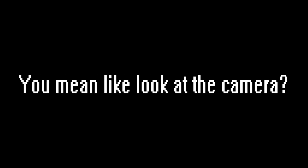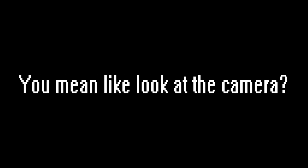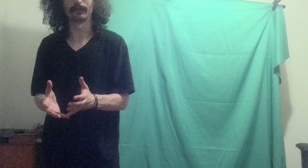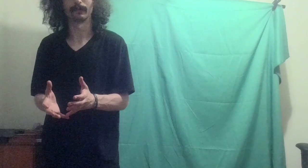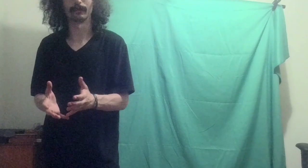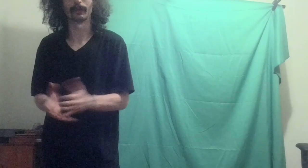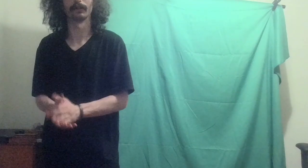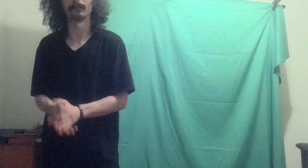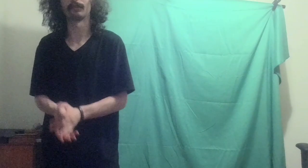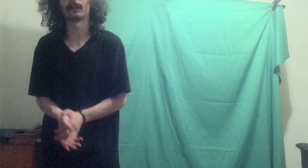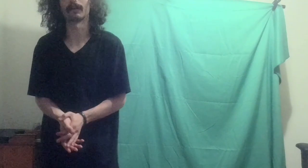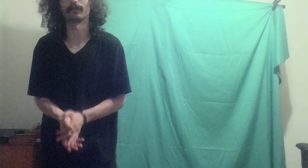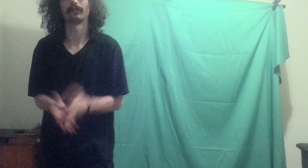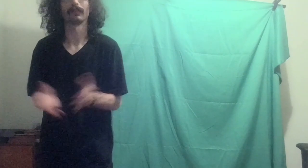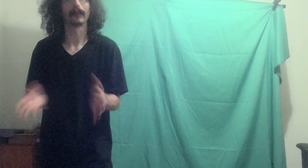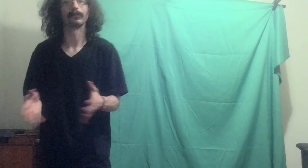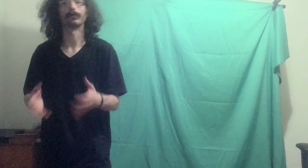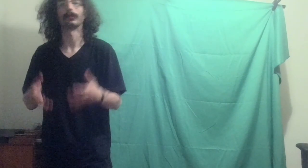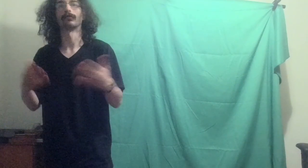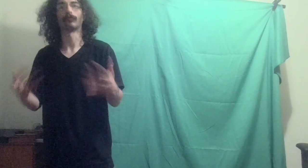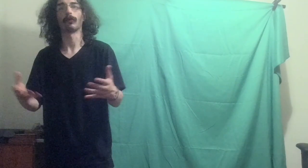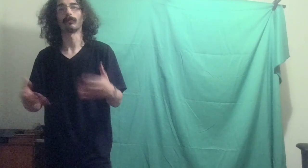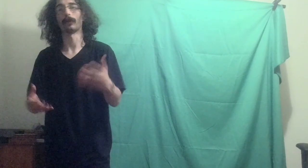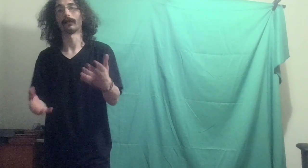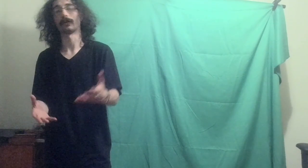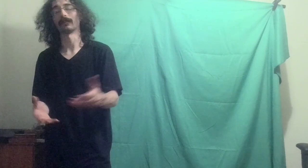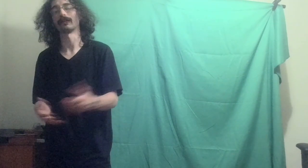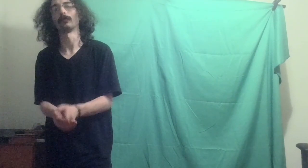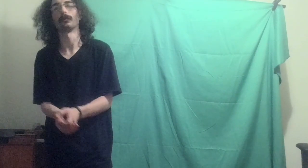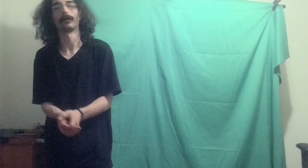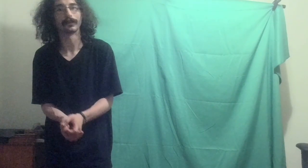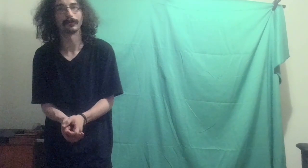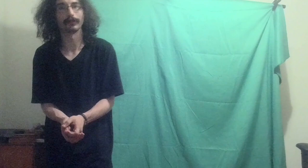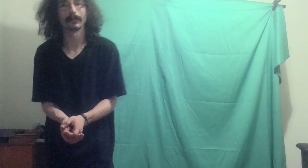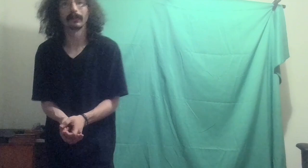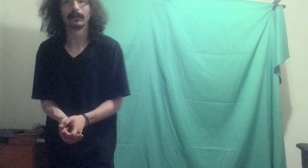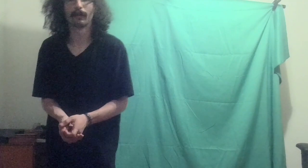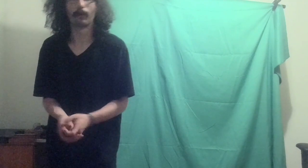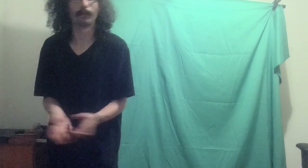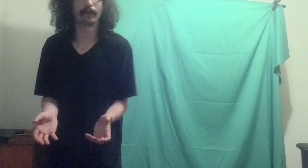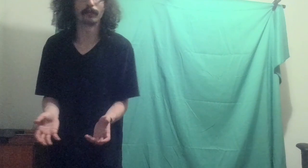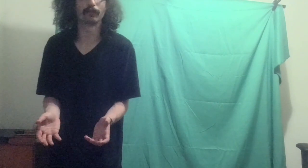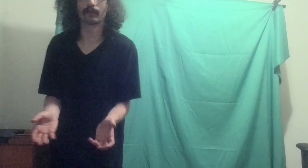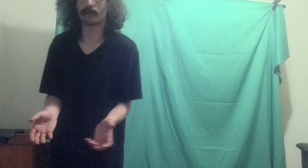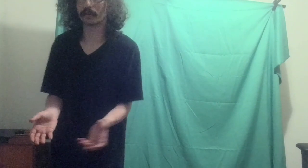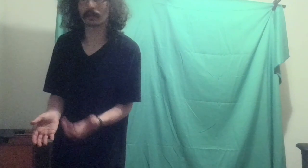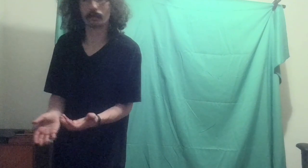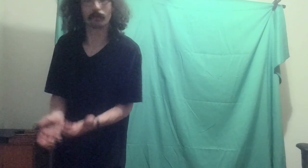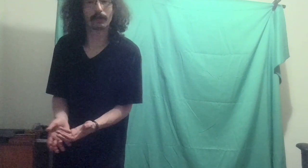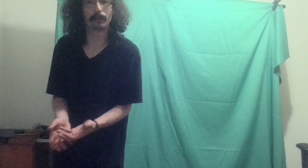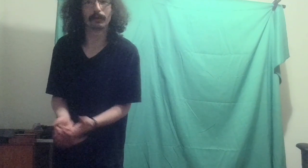With these videos, live stream, shorts, whatever content you watch, or maybe you just interact with a community post,